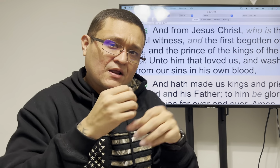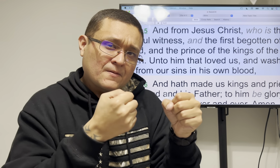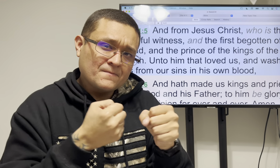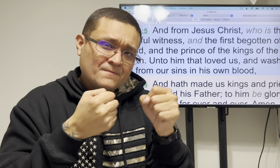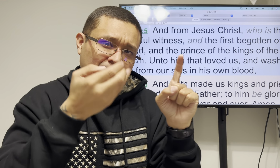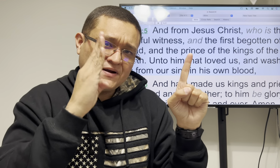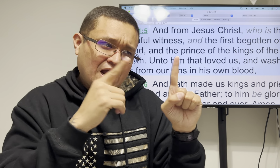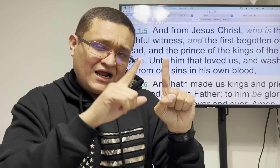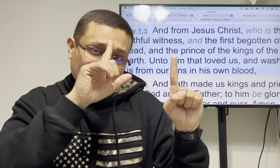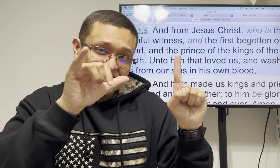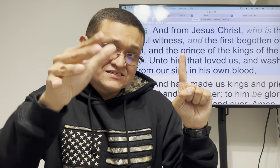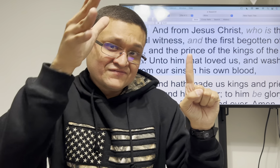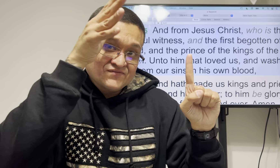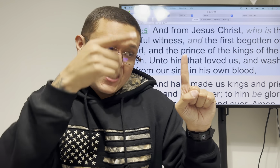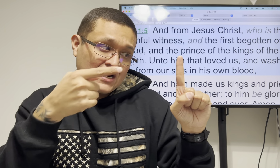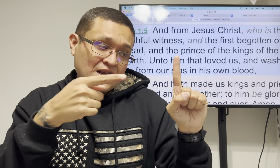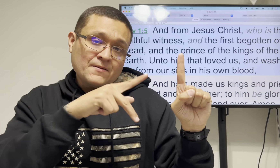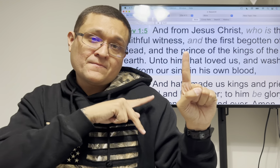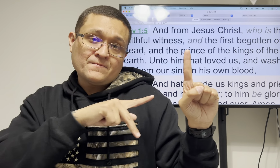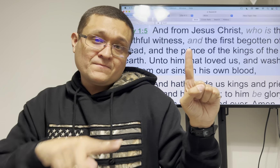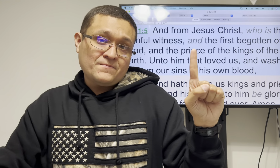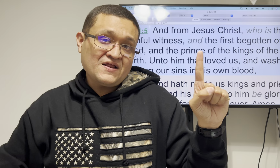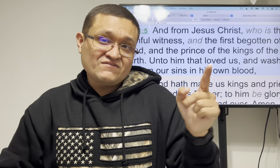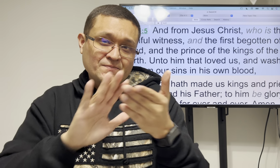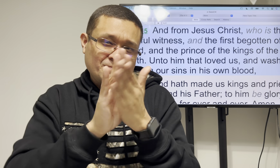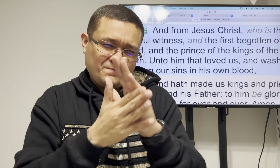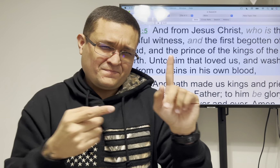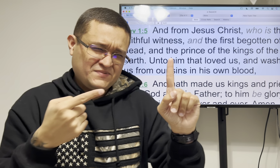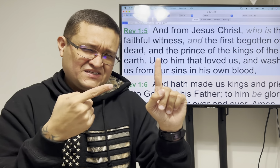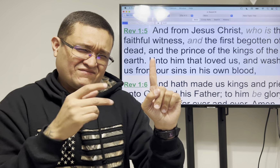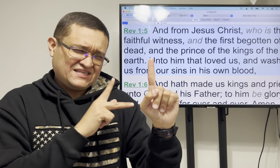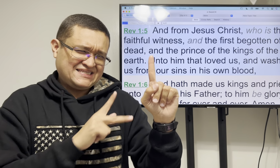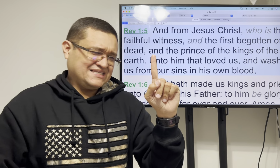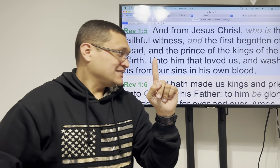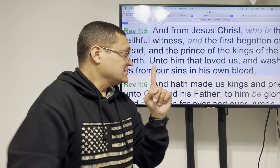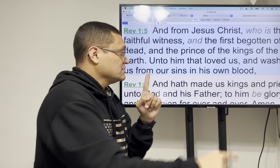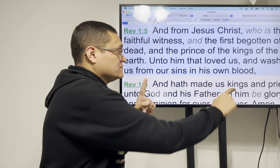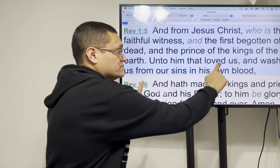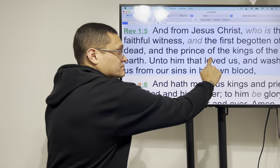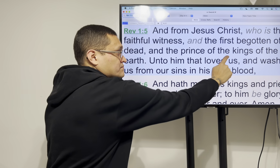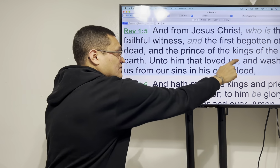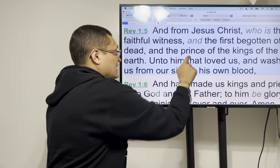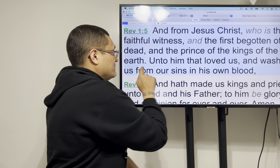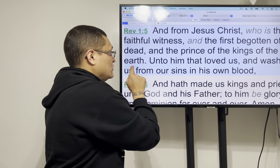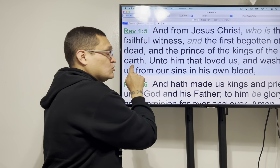in Isaiah we hear that they shall call his name wonderful the prince of peace okay